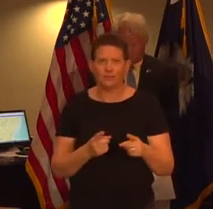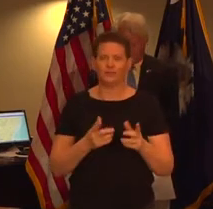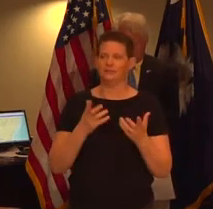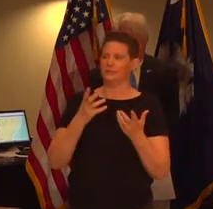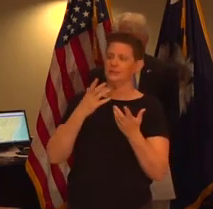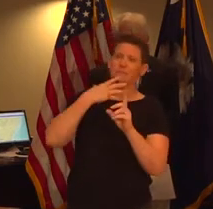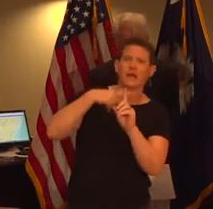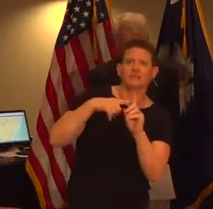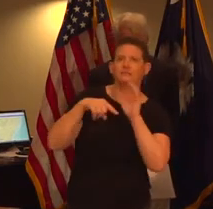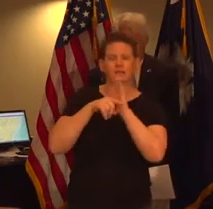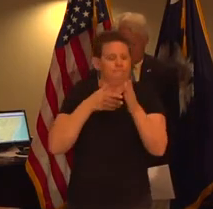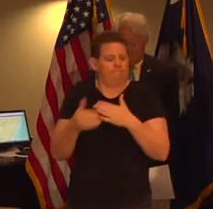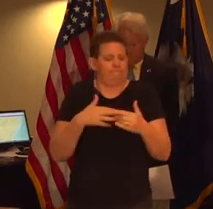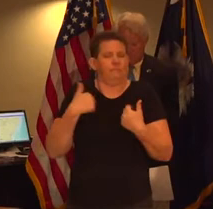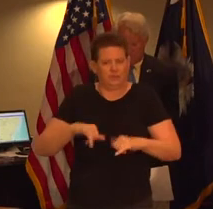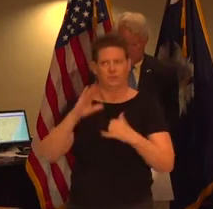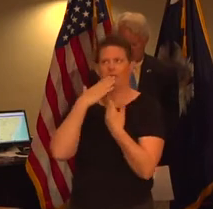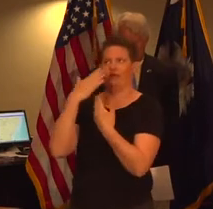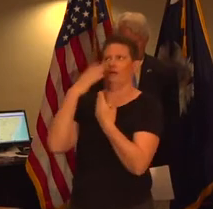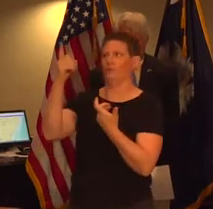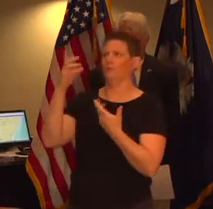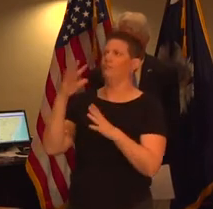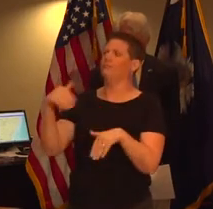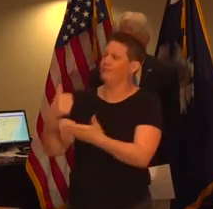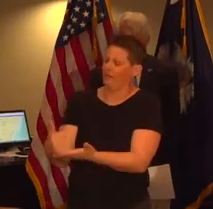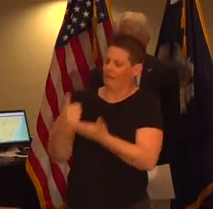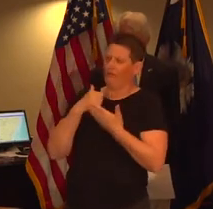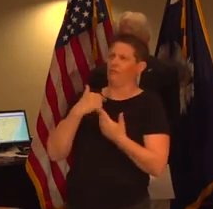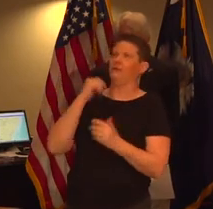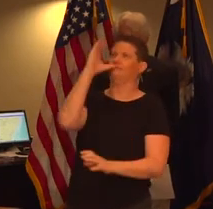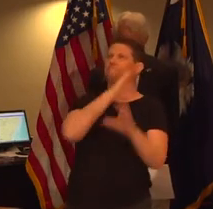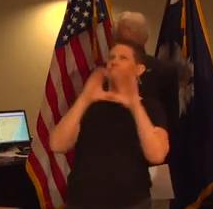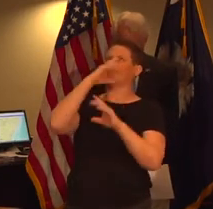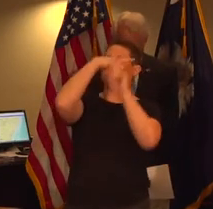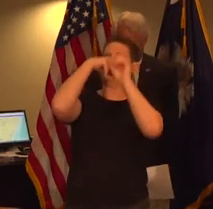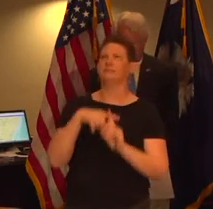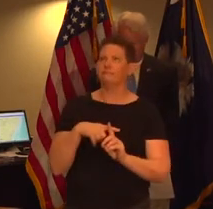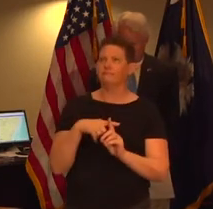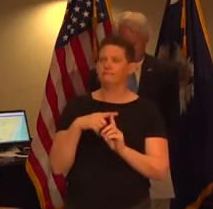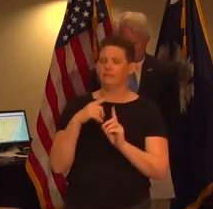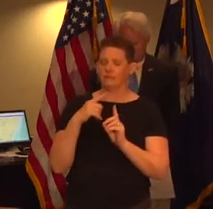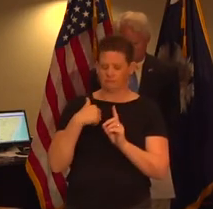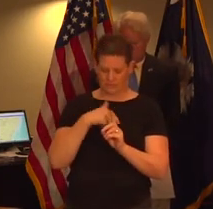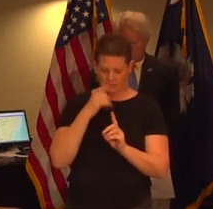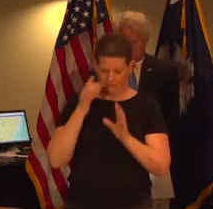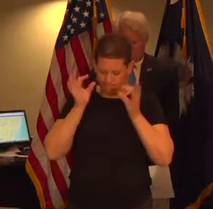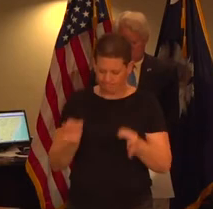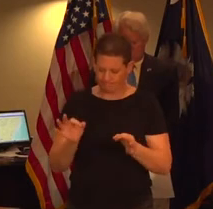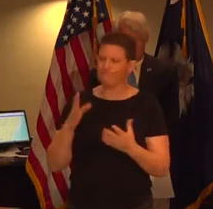times but in rough times as well help us oh god to seek out the good help us to choose to be grateful